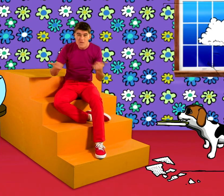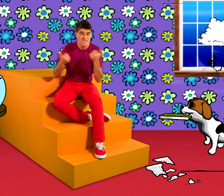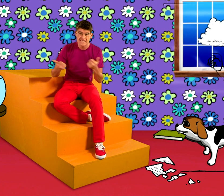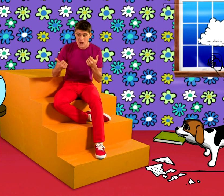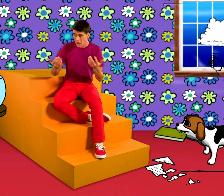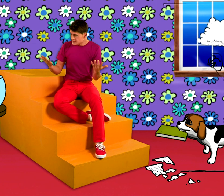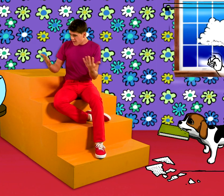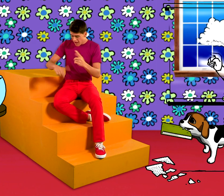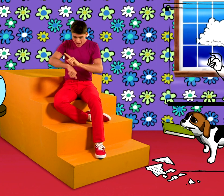It's gonna be late